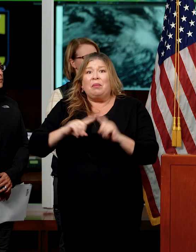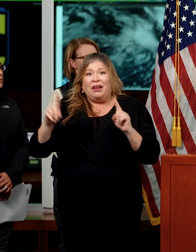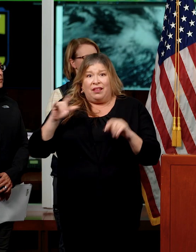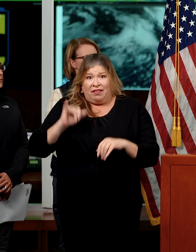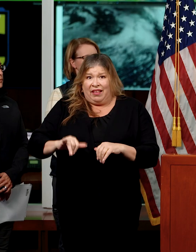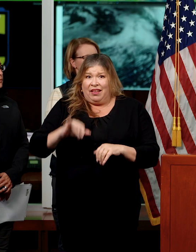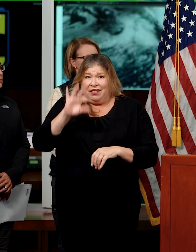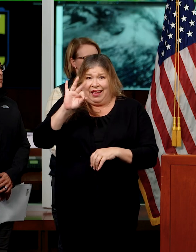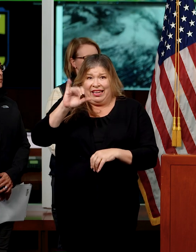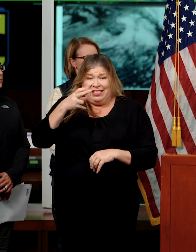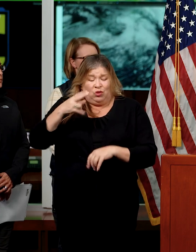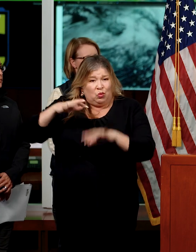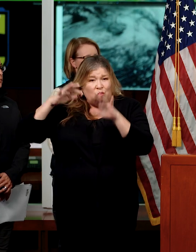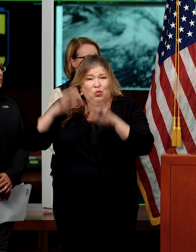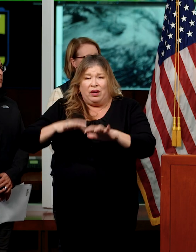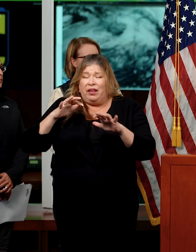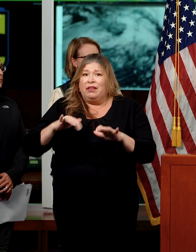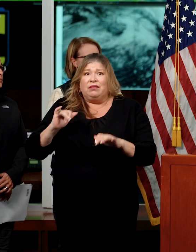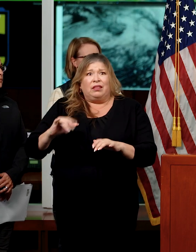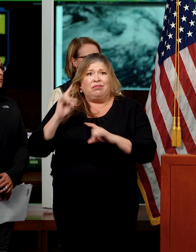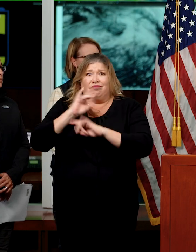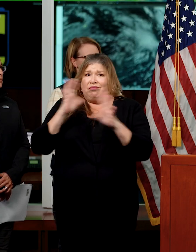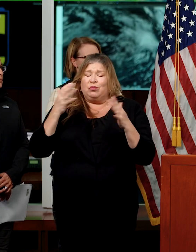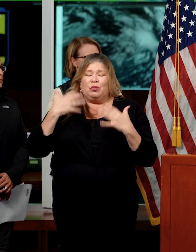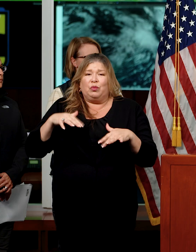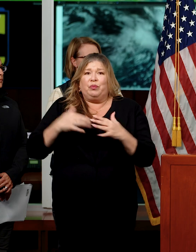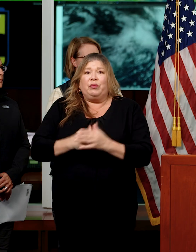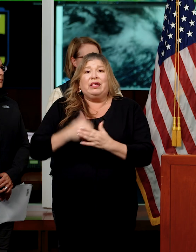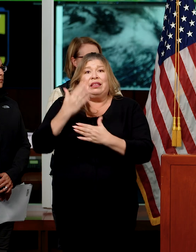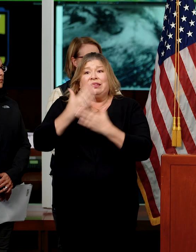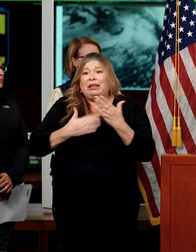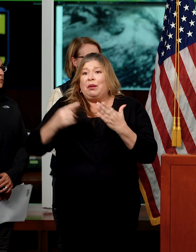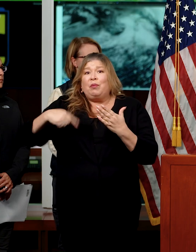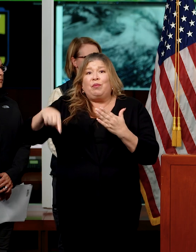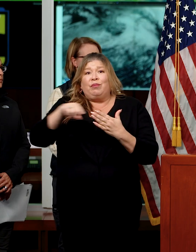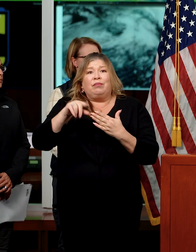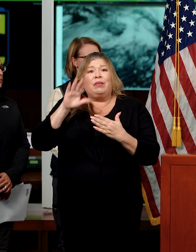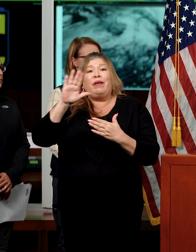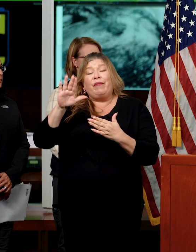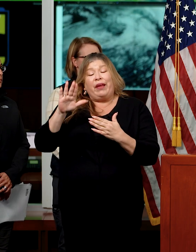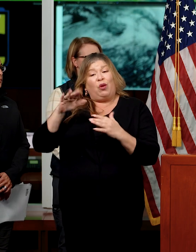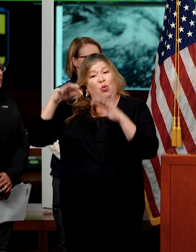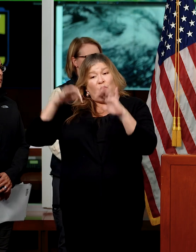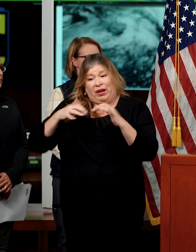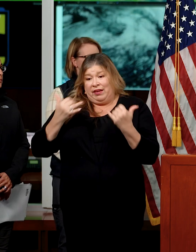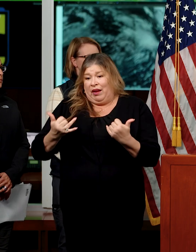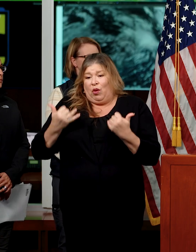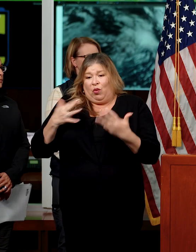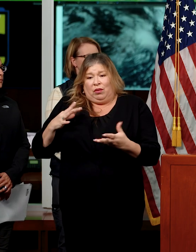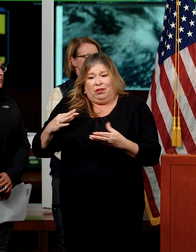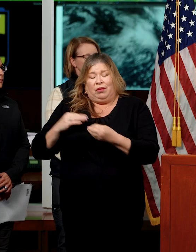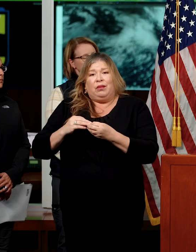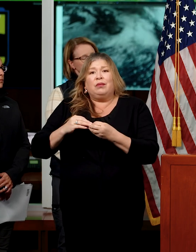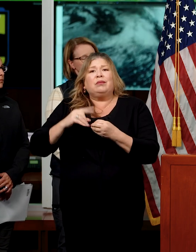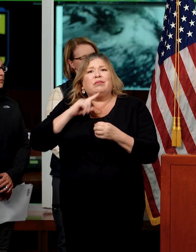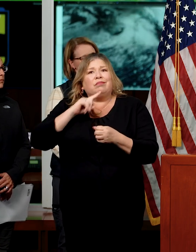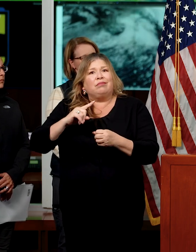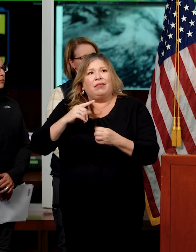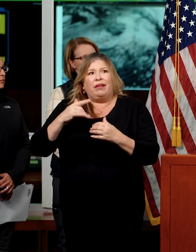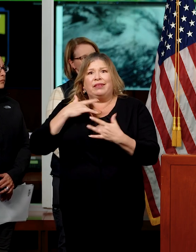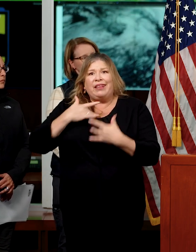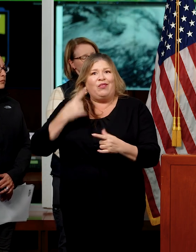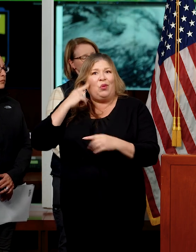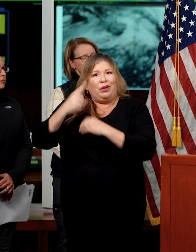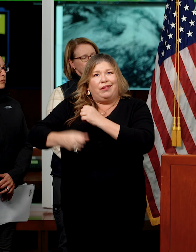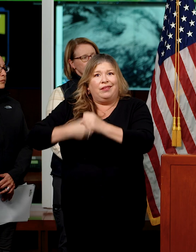number and some locations have seen their average annual rainfall already occur in just the last 18 days. Going forward, we expect several